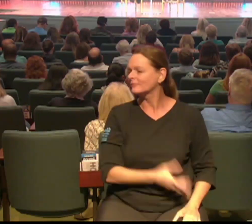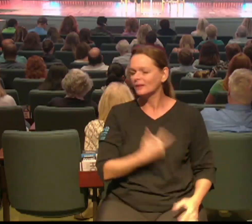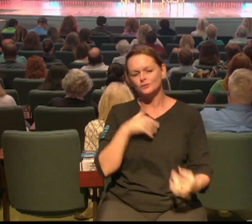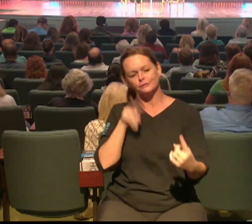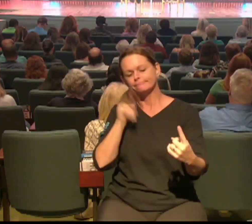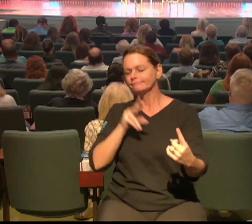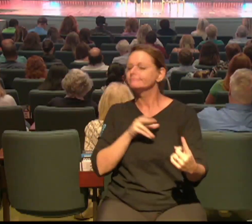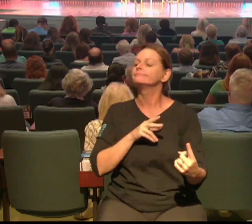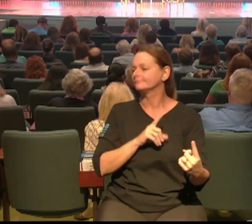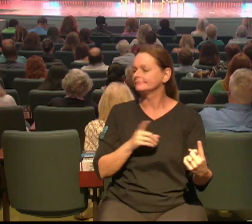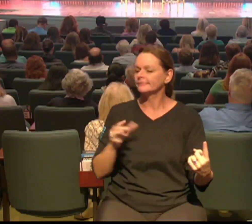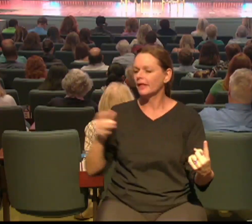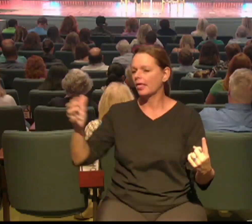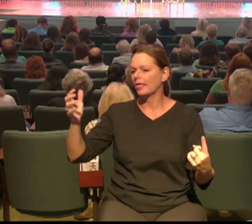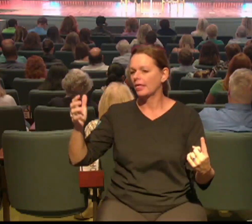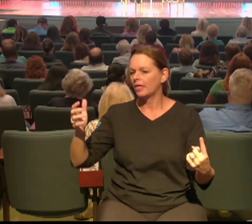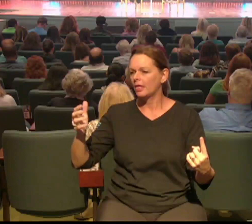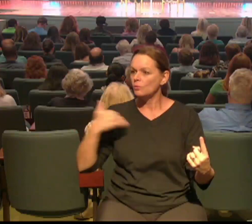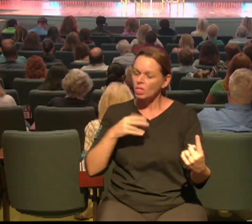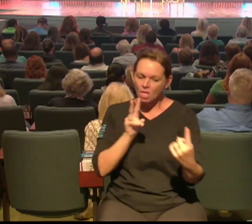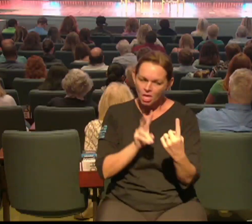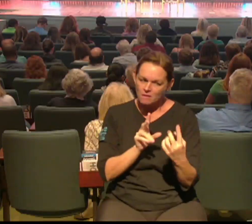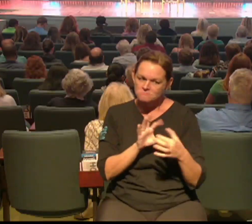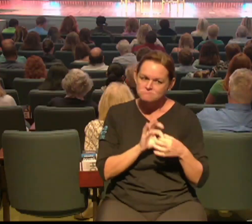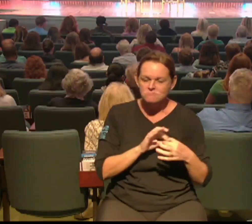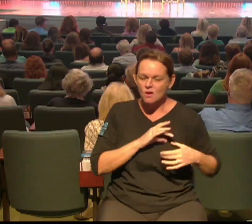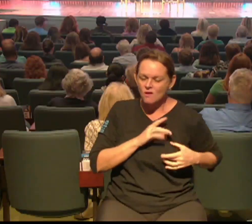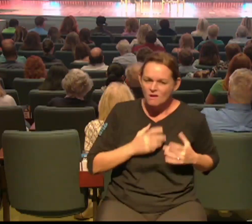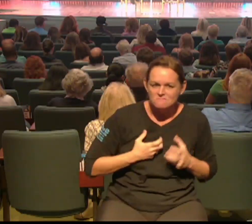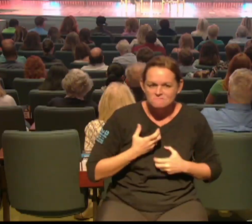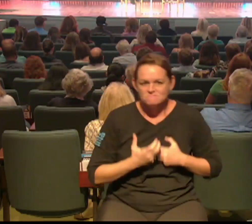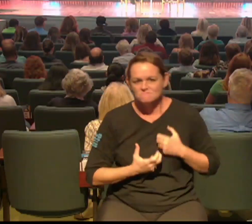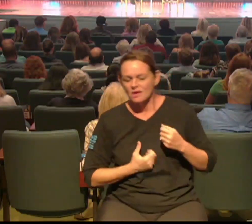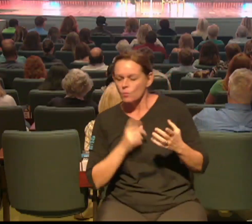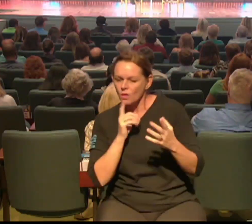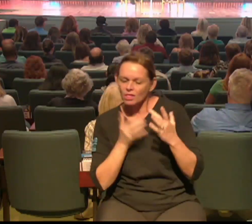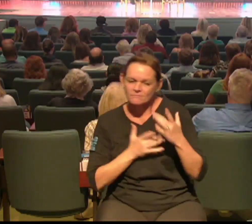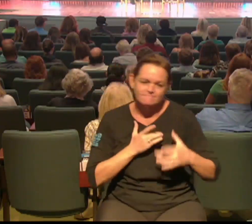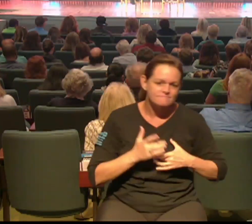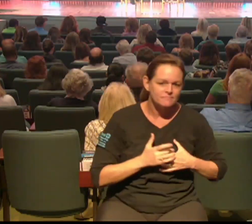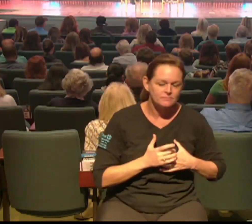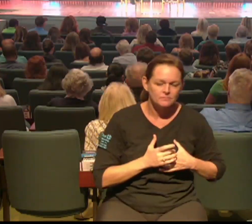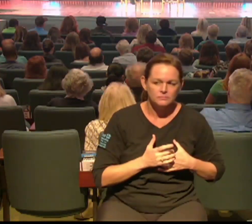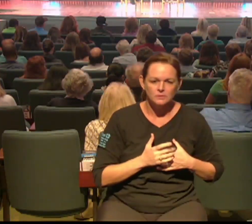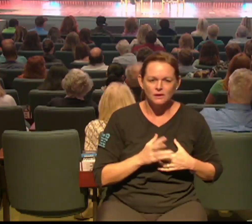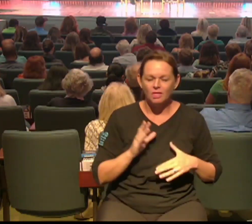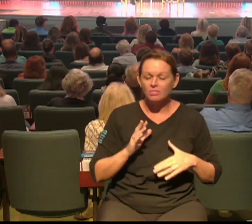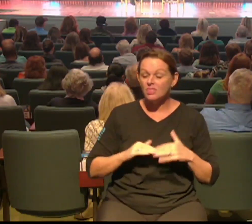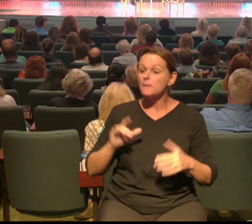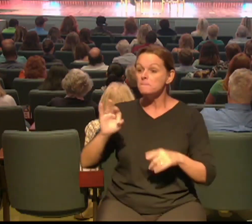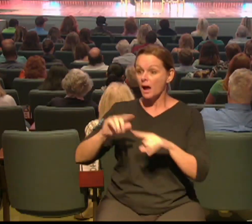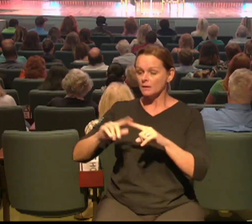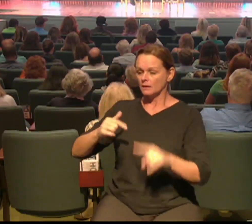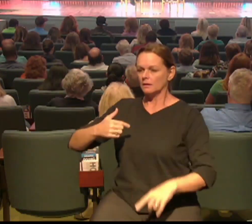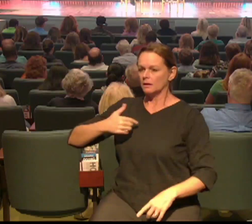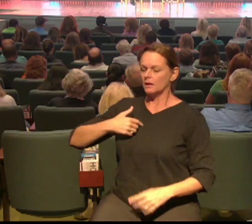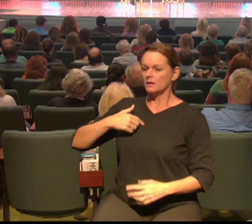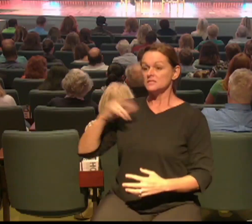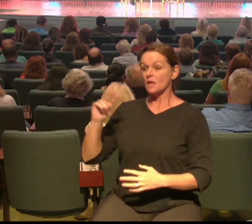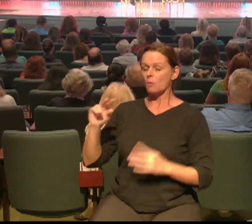causes us to see people different. Seen people, see people differently. You know, I think about that song where it says that